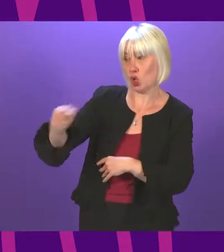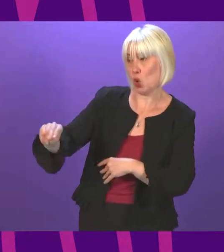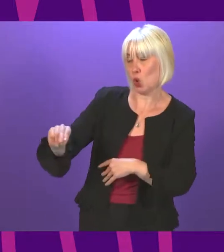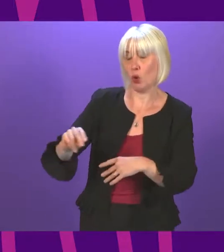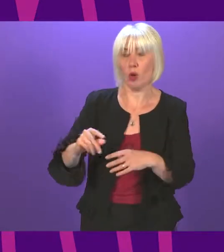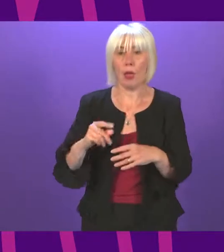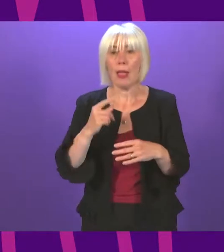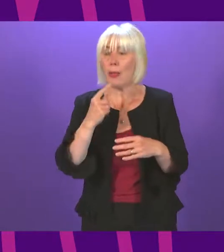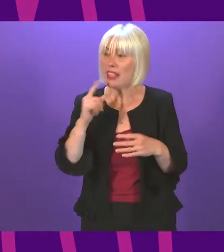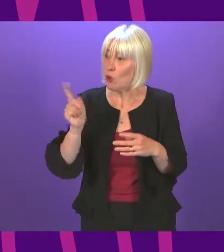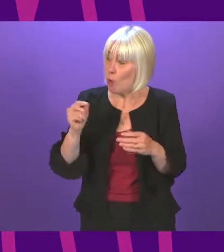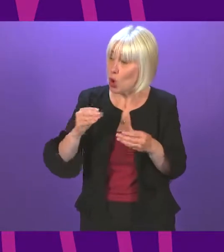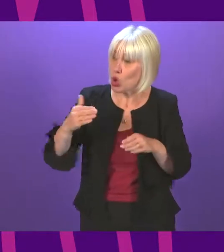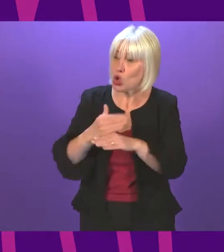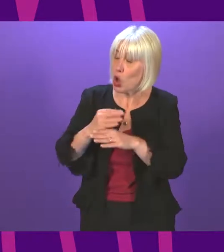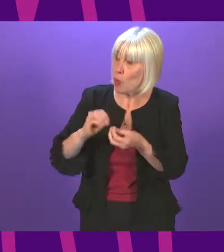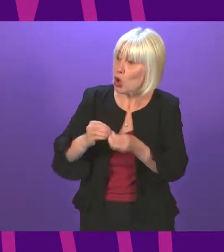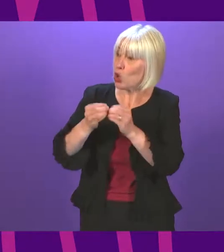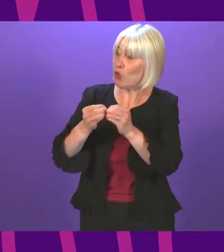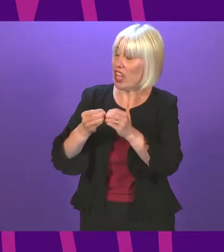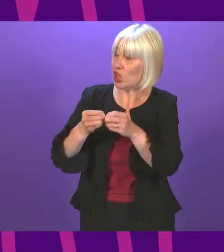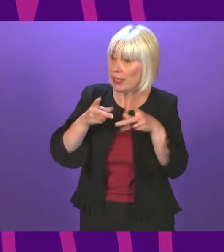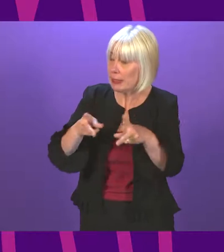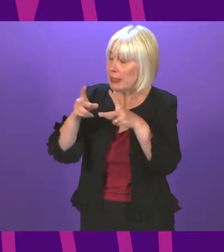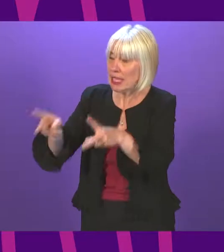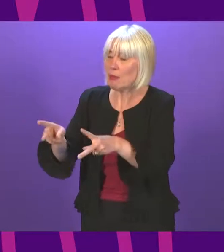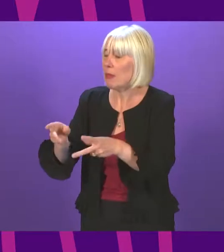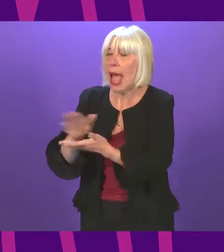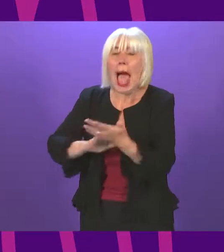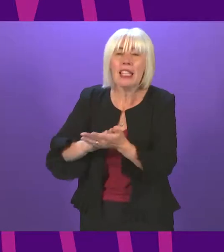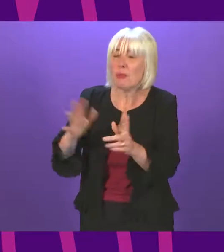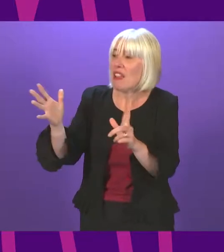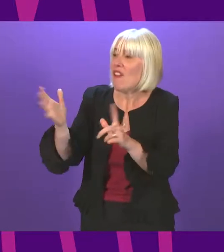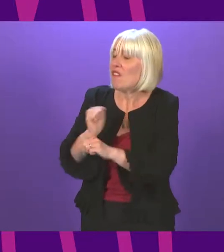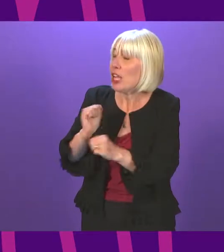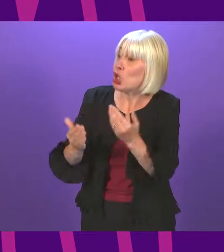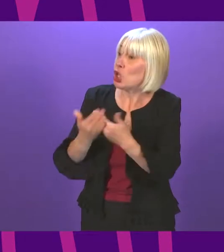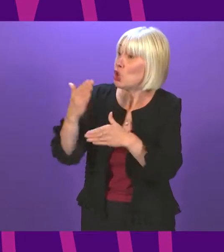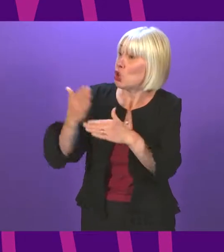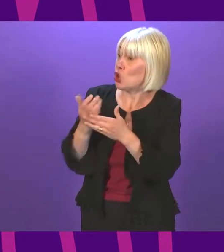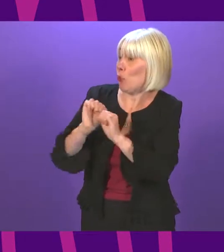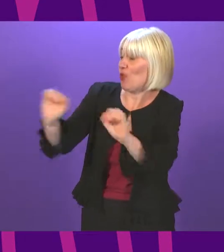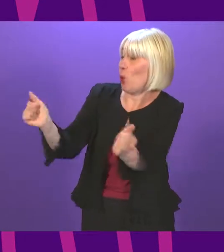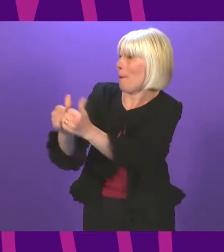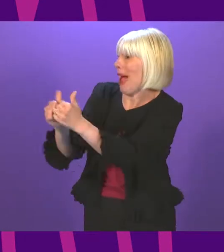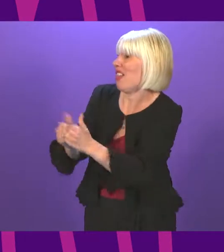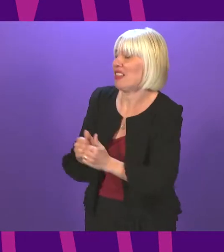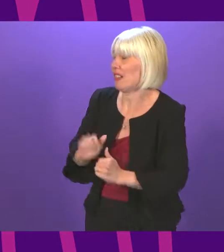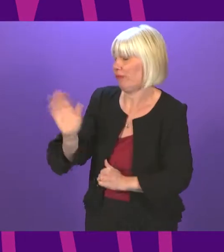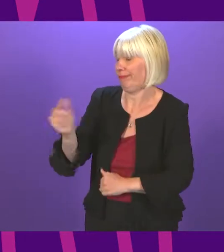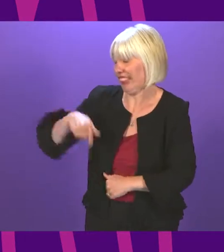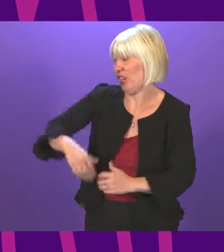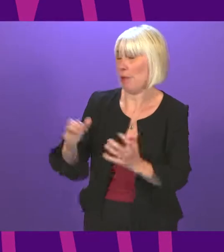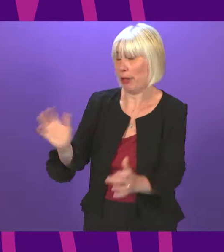to be more ambitious with the job creation scheme, we didn't mean finding jobs for their pals in Parliament. That wasn't quite the green shoots of recovery